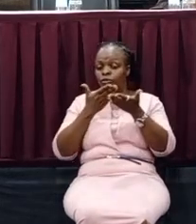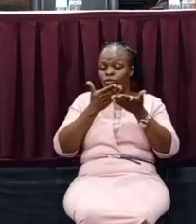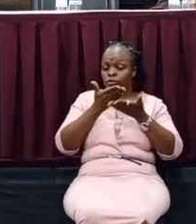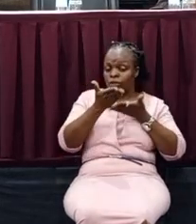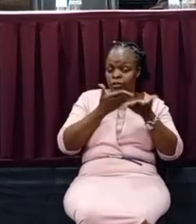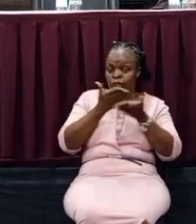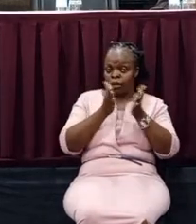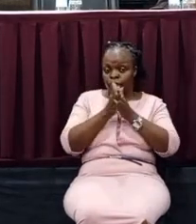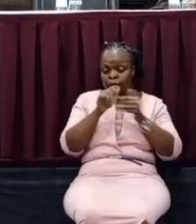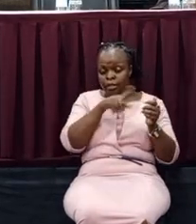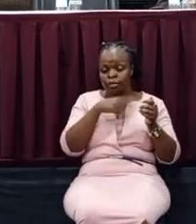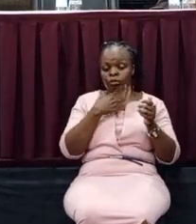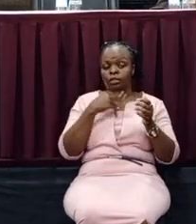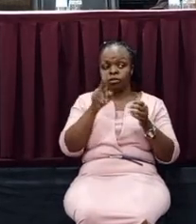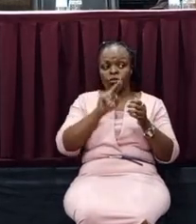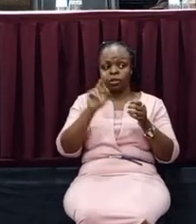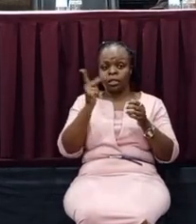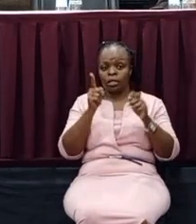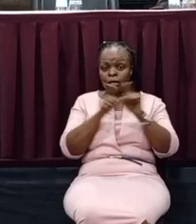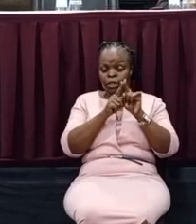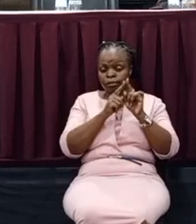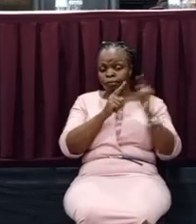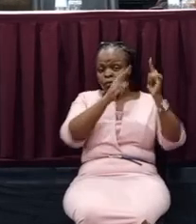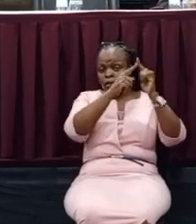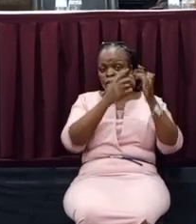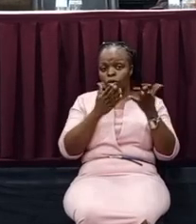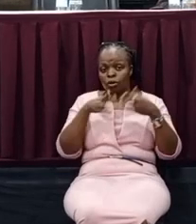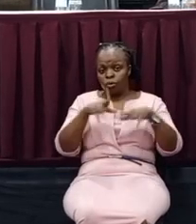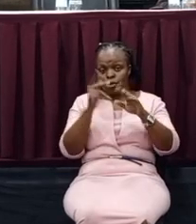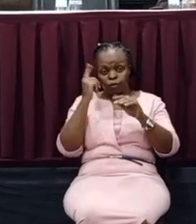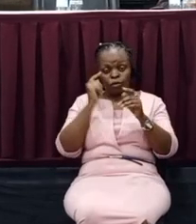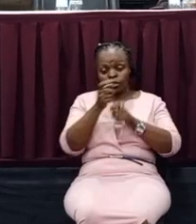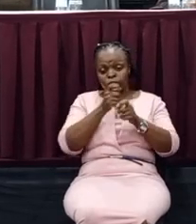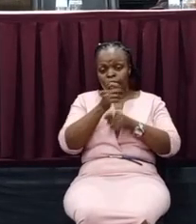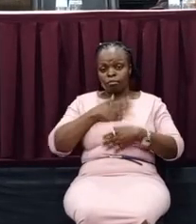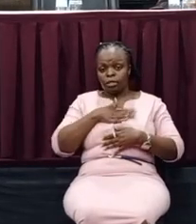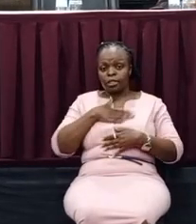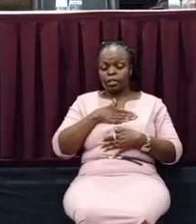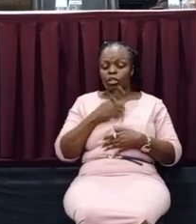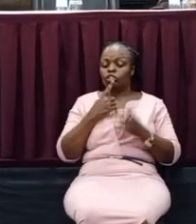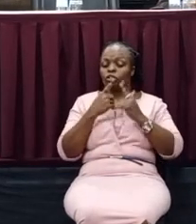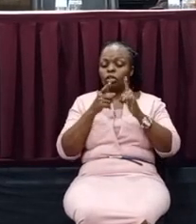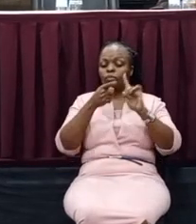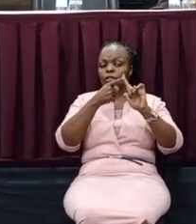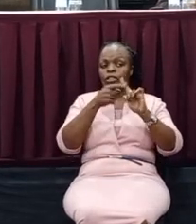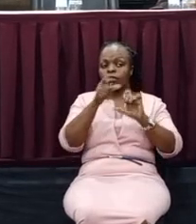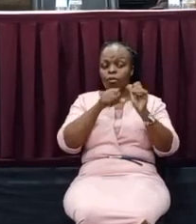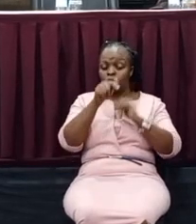use Kenya as a destination or a route for trade, please talk positively about this country. Positively.